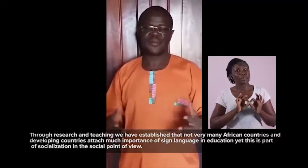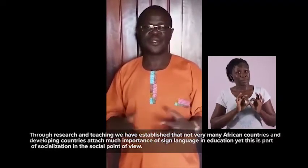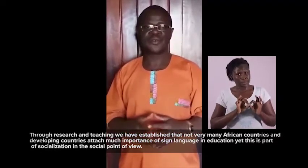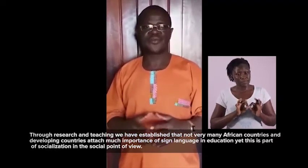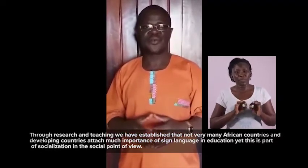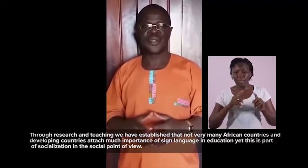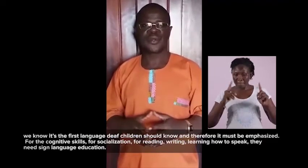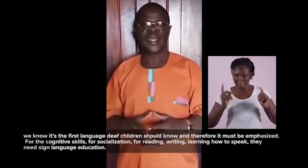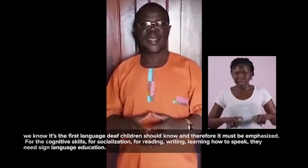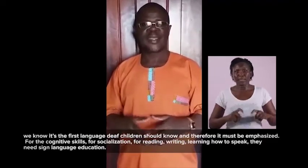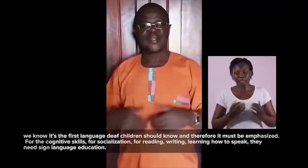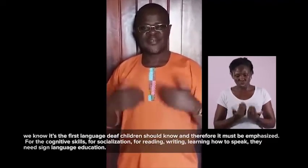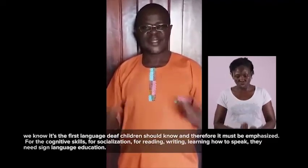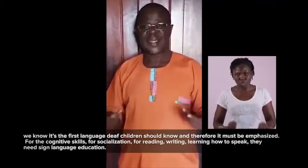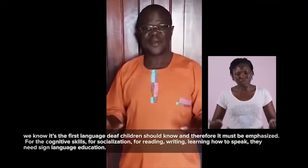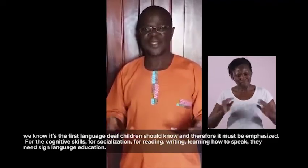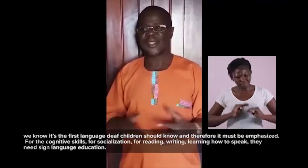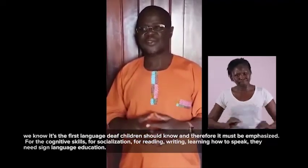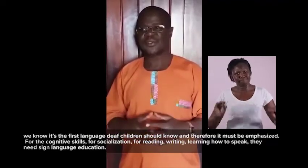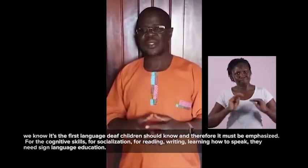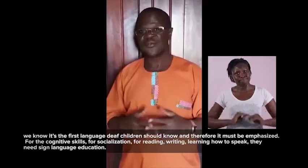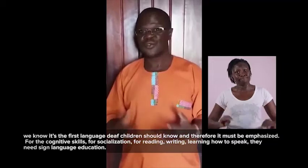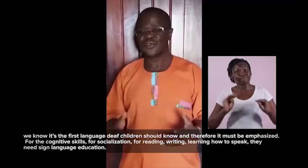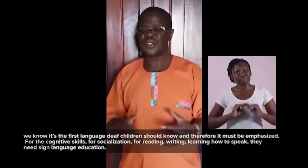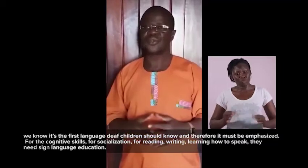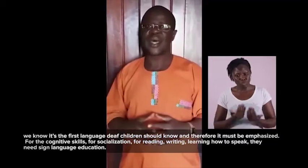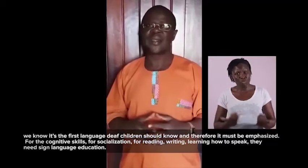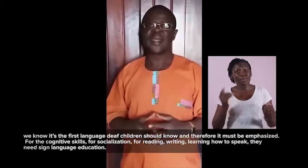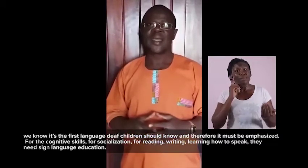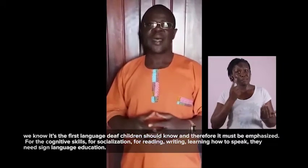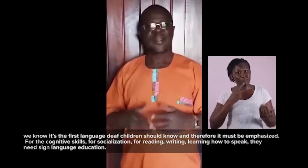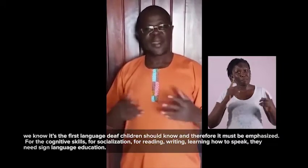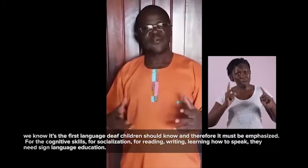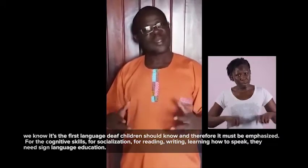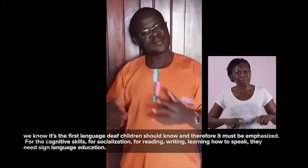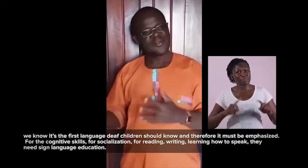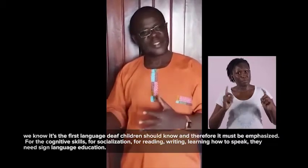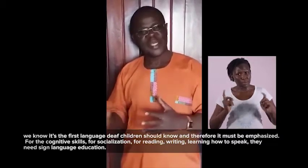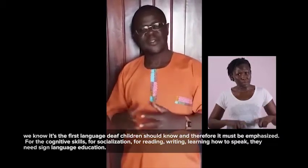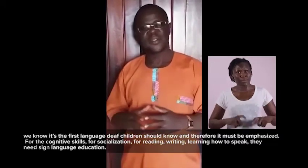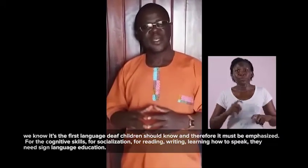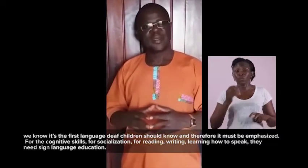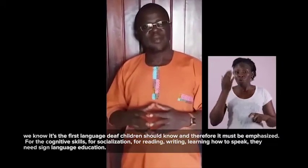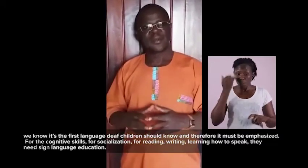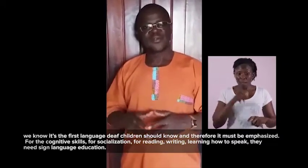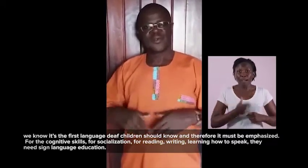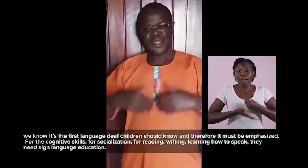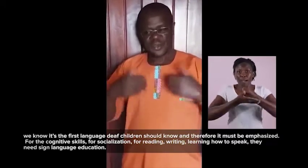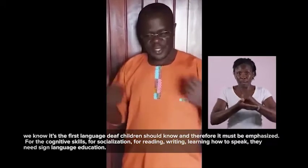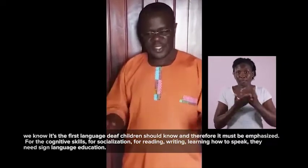point of view, we know, it's the first language that deaf children should learn. And therefore must be emphasized, because for the cognitive